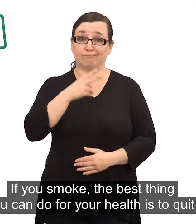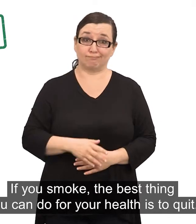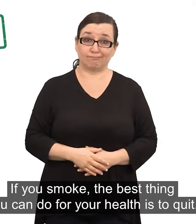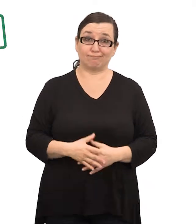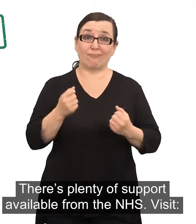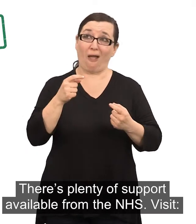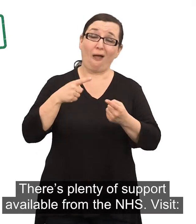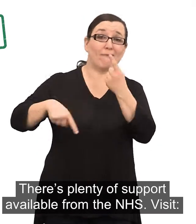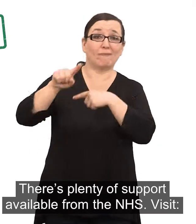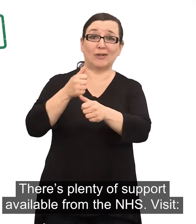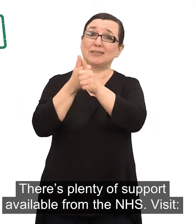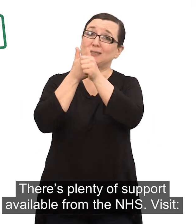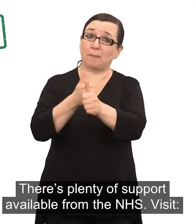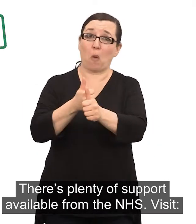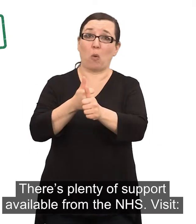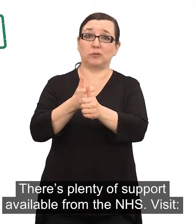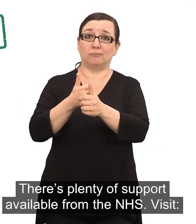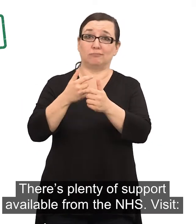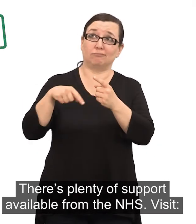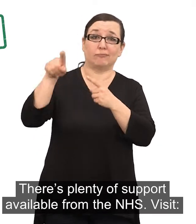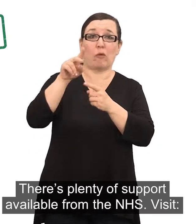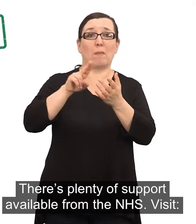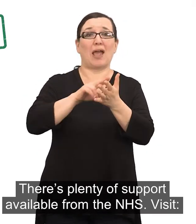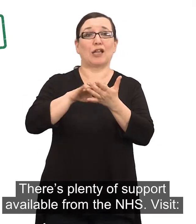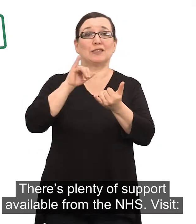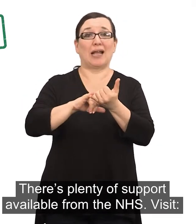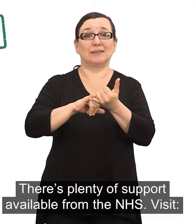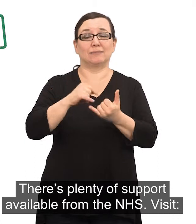There's plenty of support available from the NHS. Visit...